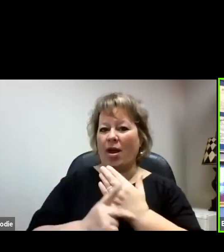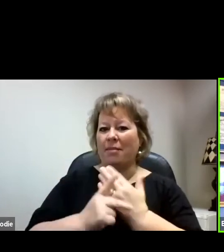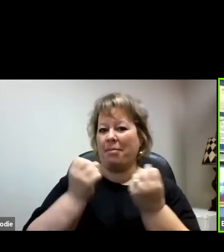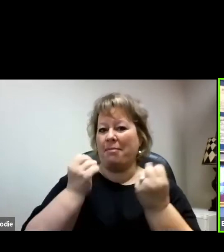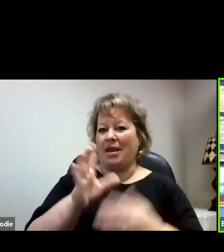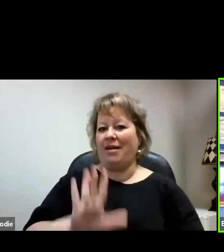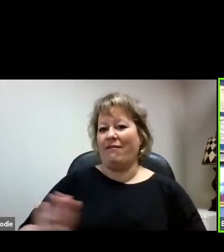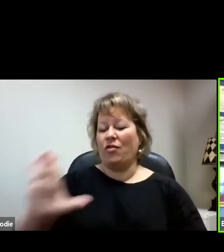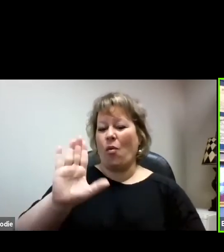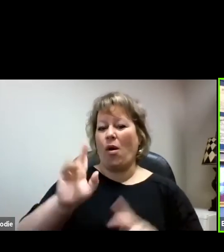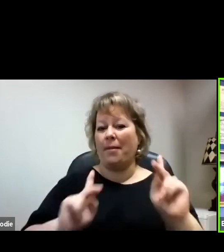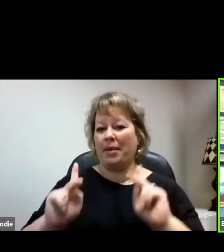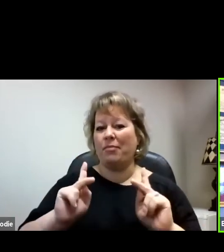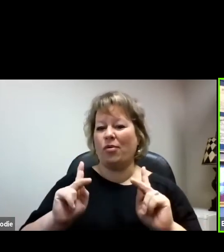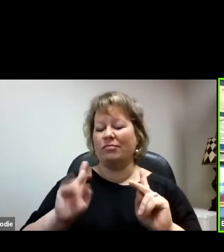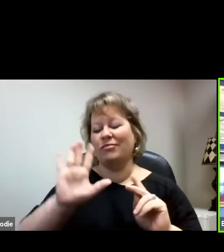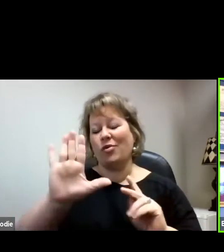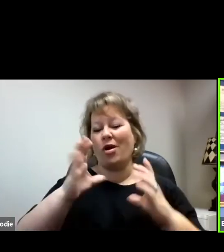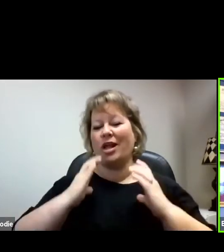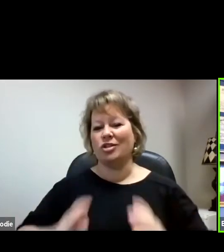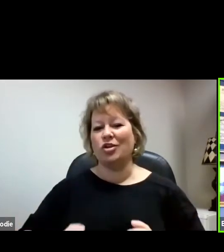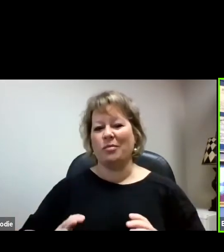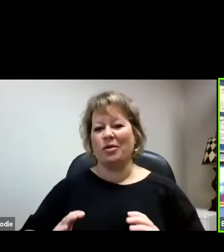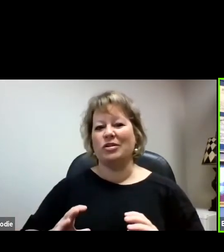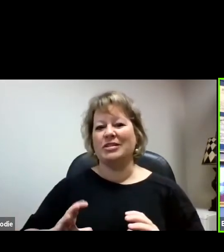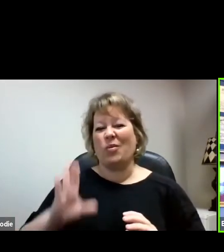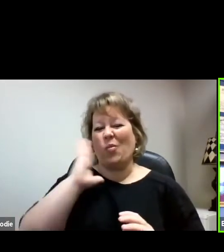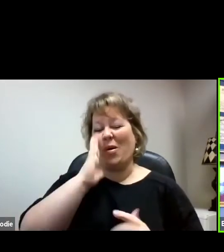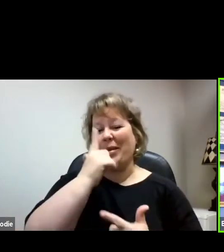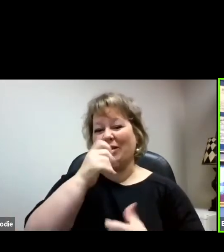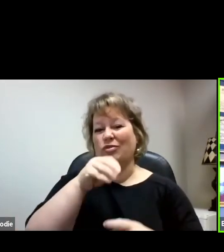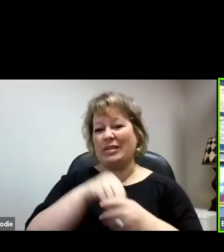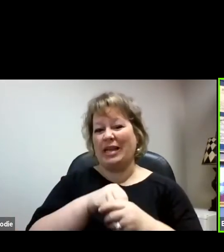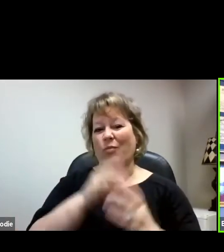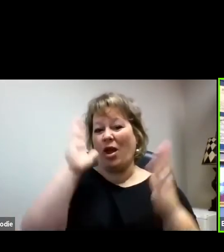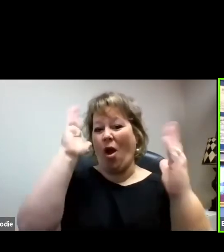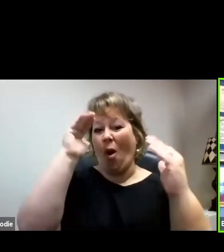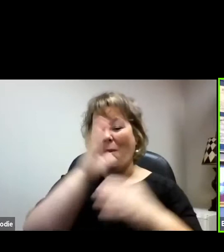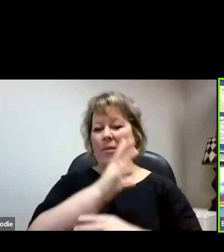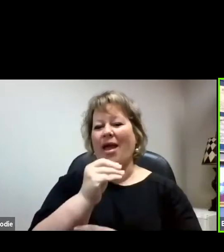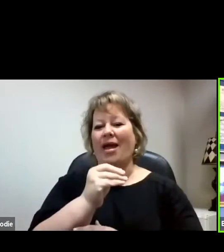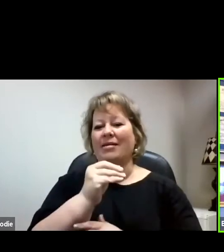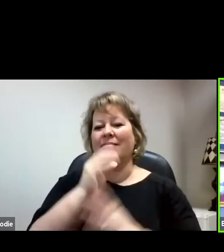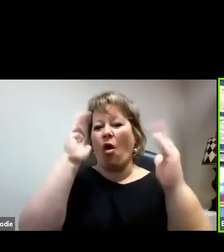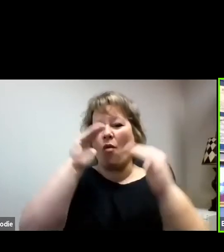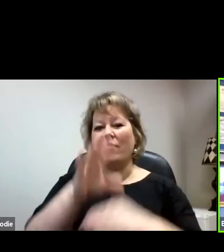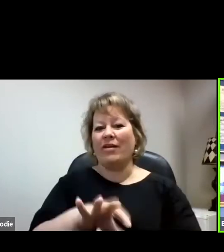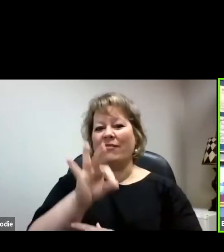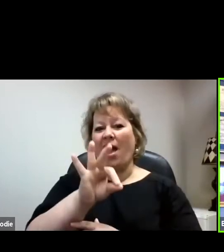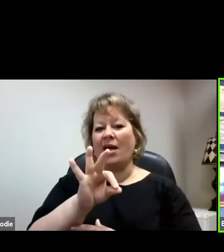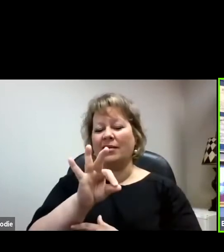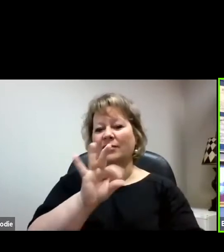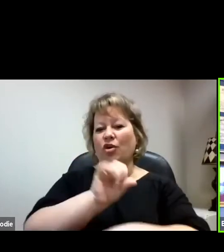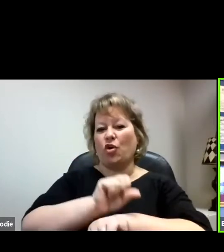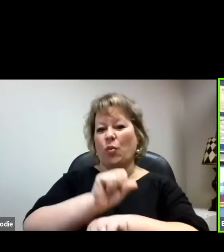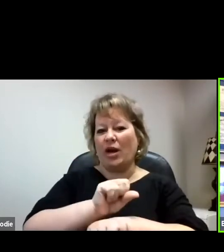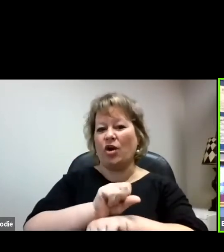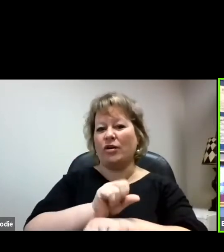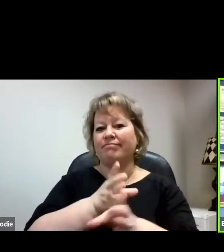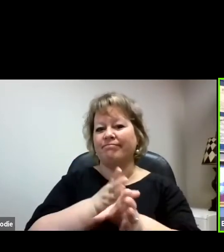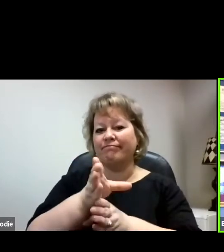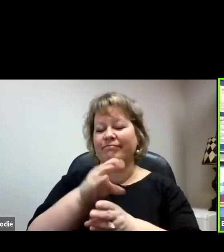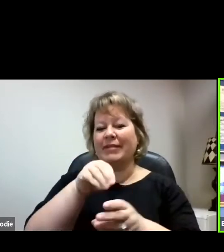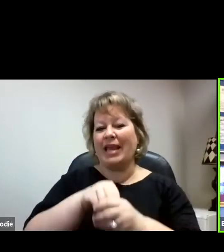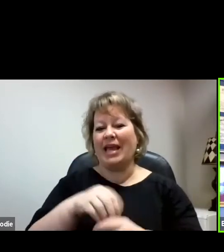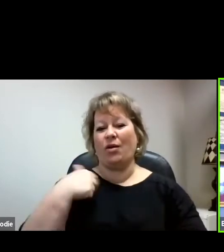of your folks, your client folks would certainly be interested in and hopefully find a career in. We believe that apprenticeship